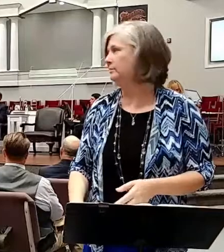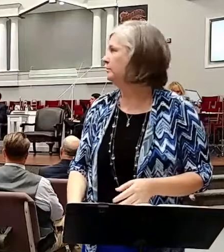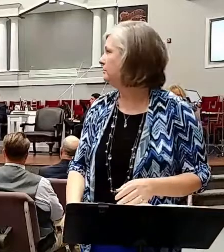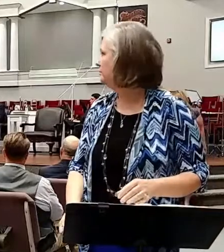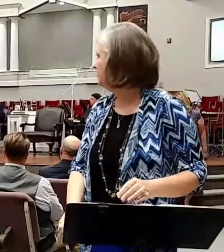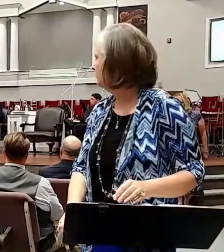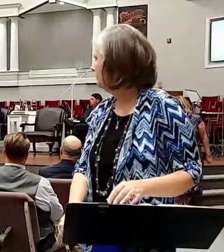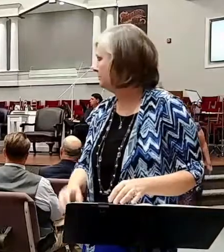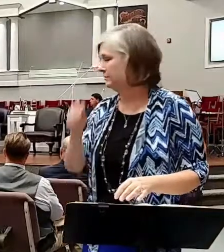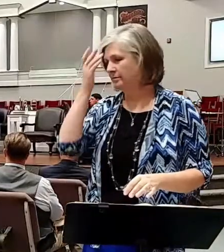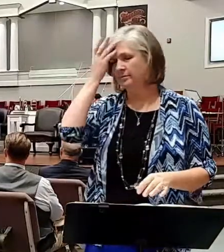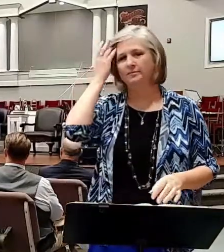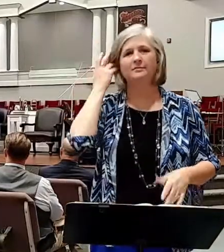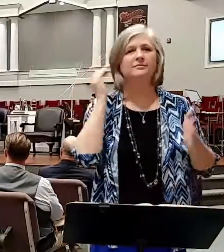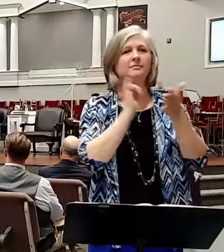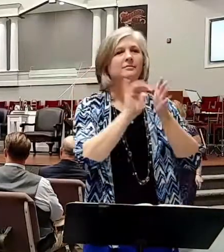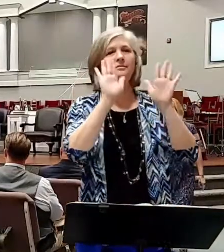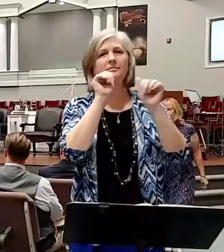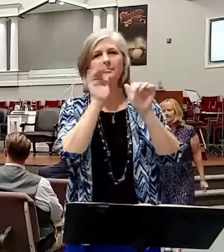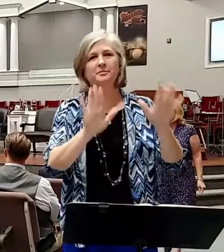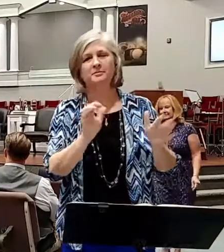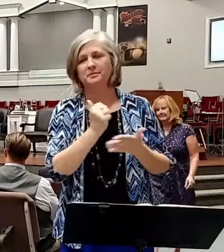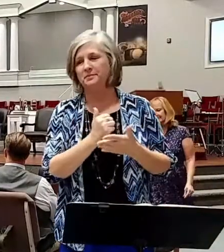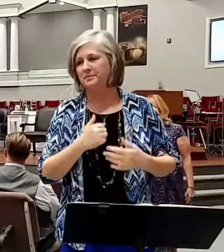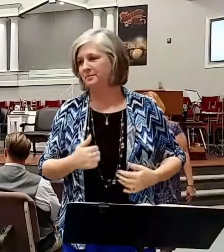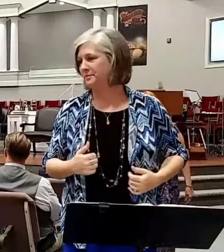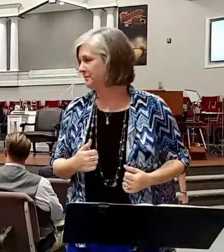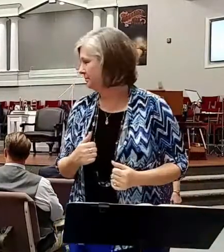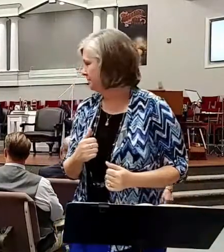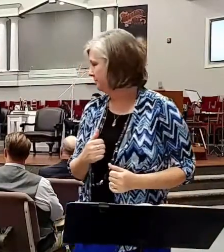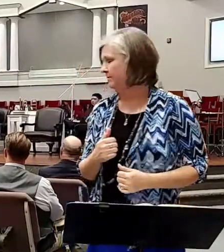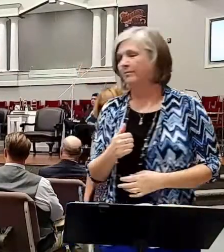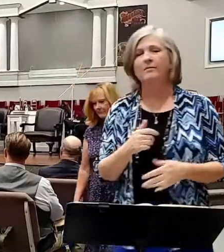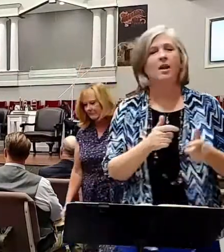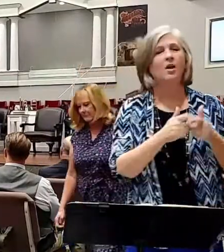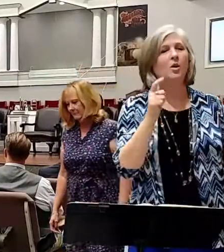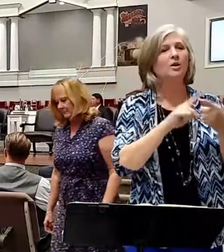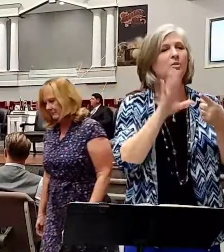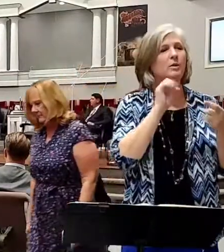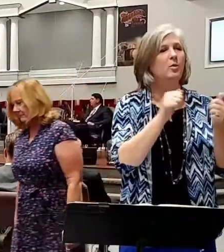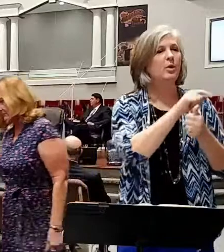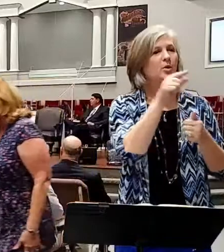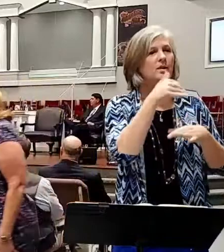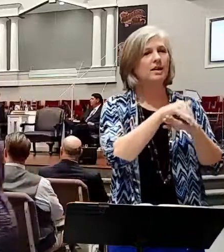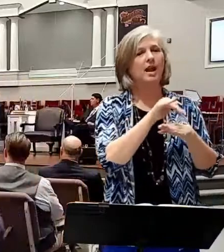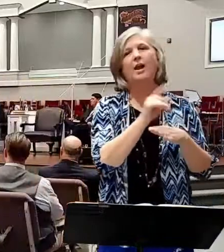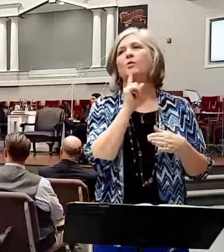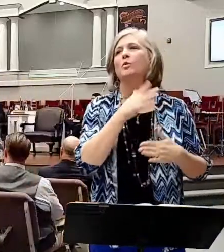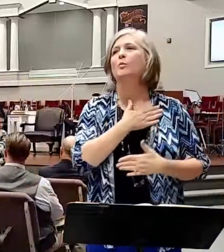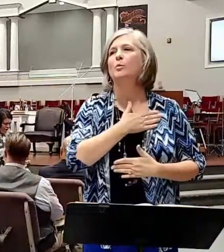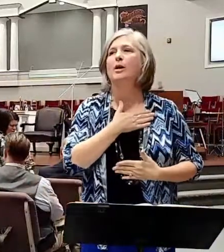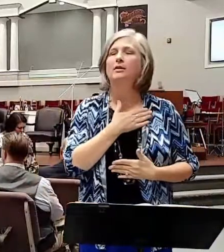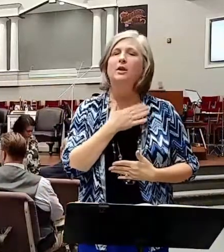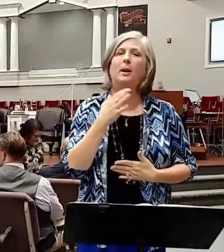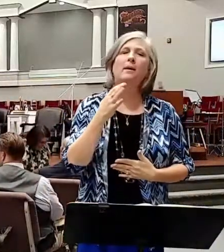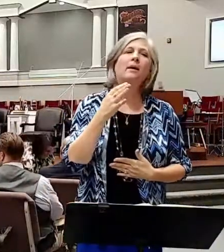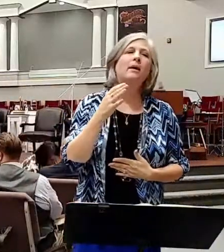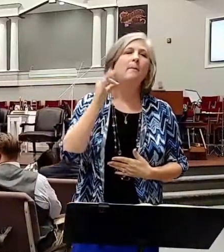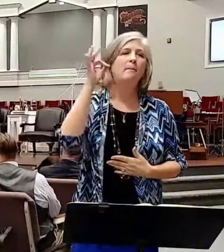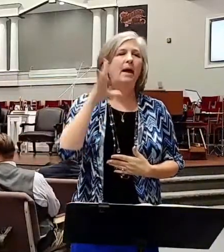Well, wasn't that a blessing? Amen? Well, it's great to be with you tonight. I so appreciate Pastor Neal asking me to come and be a part of things.